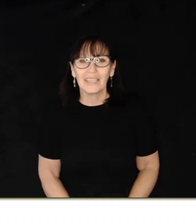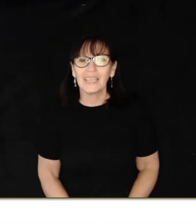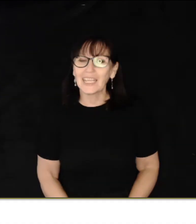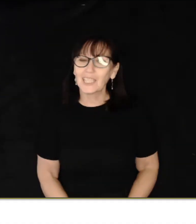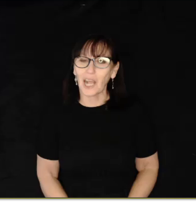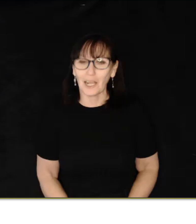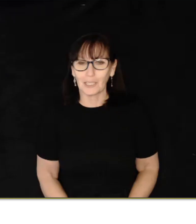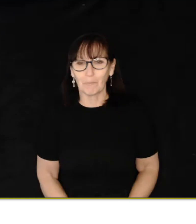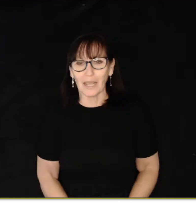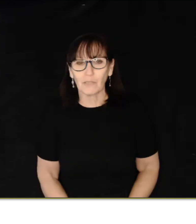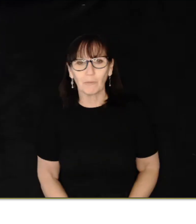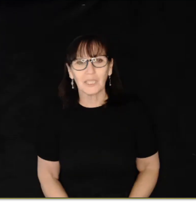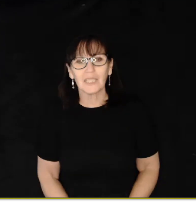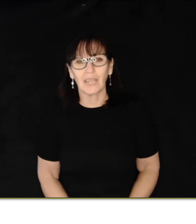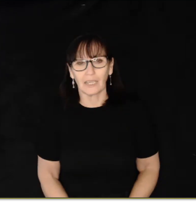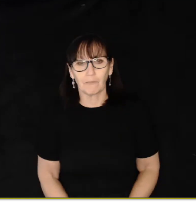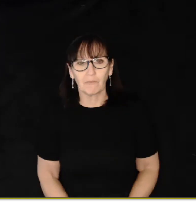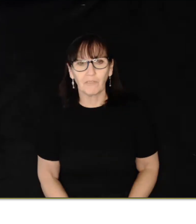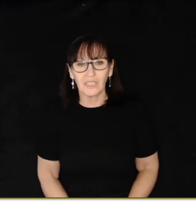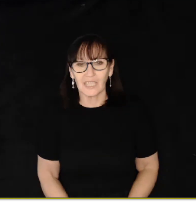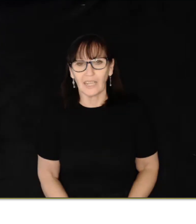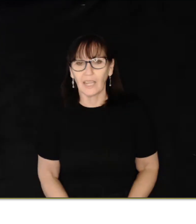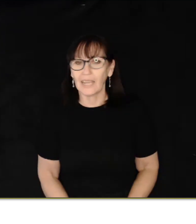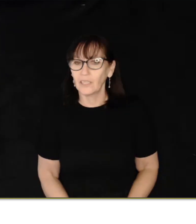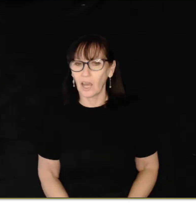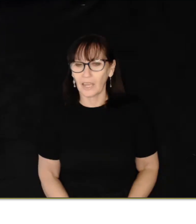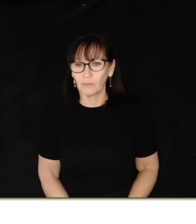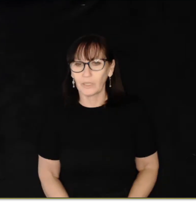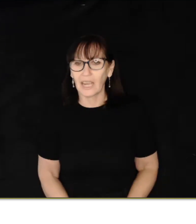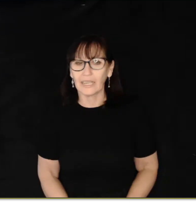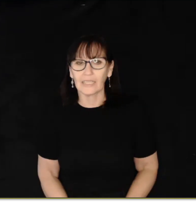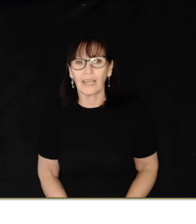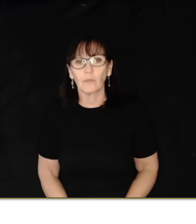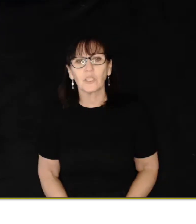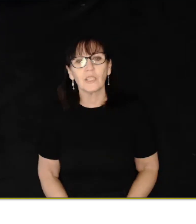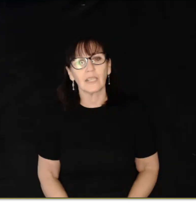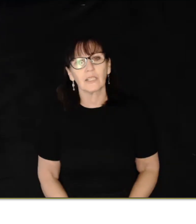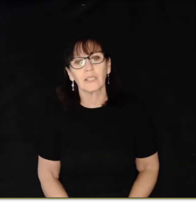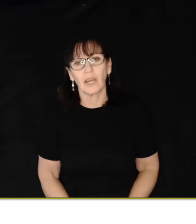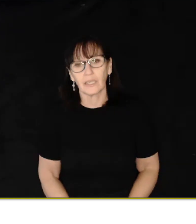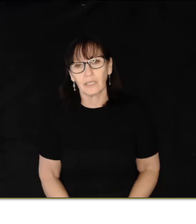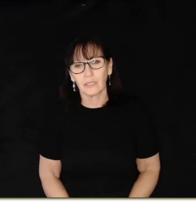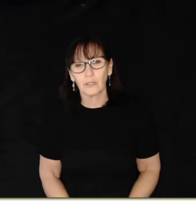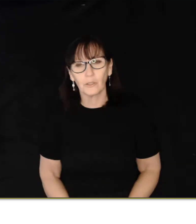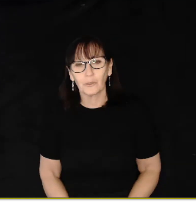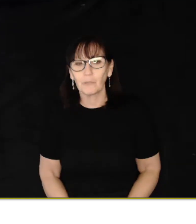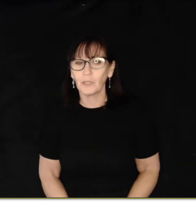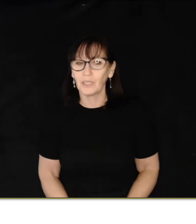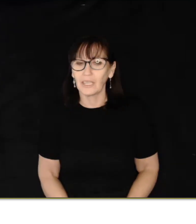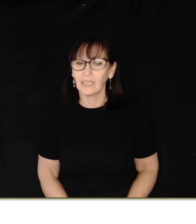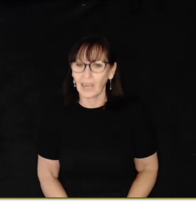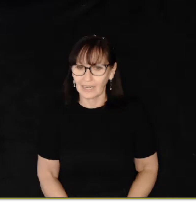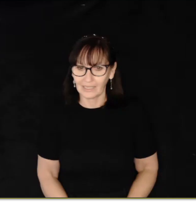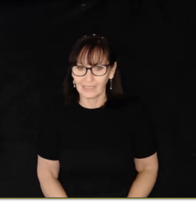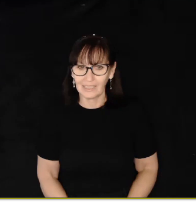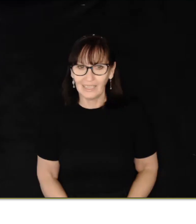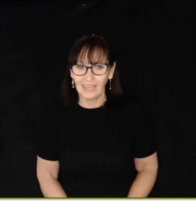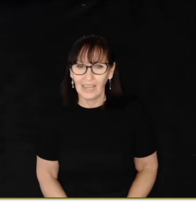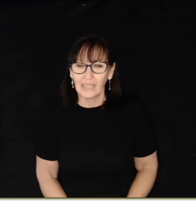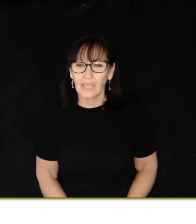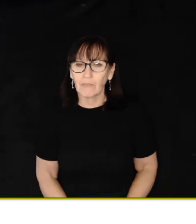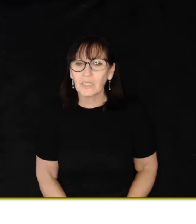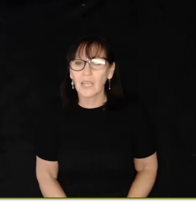These signs are based from a study from Frizzell and Lyon regarding language needs of signers in the school community in Ireland.